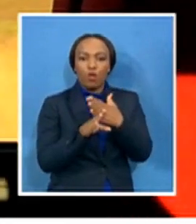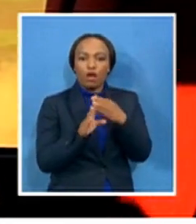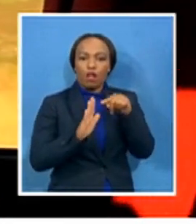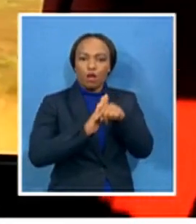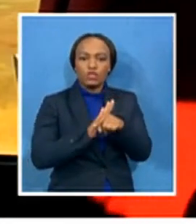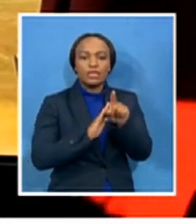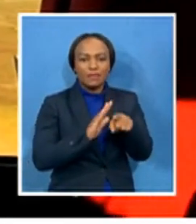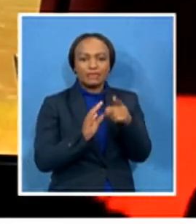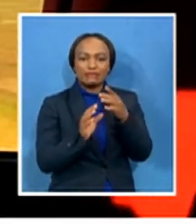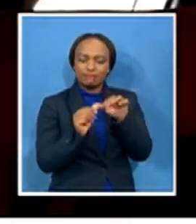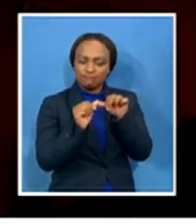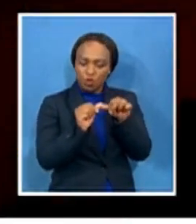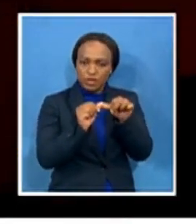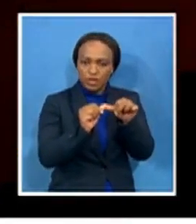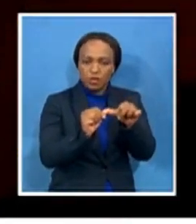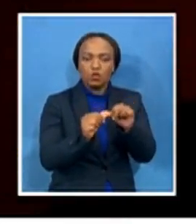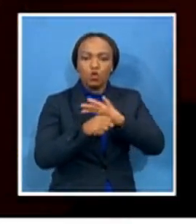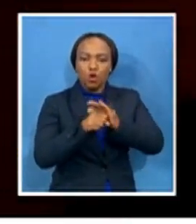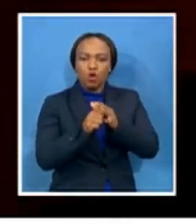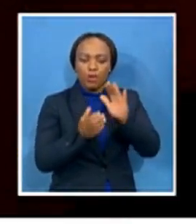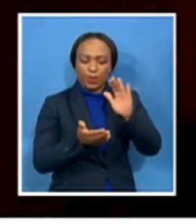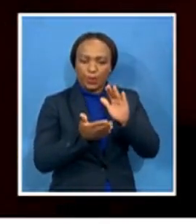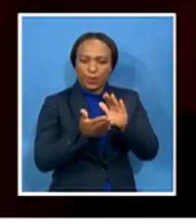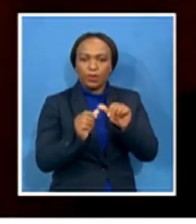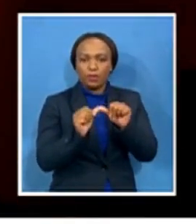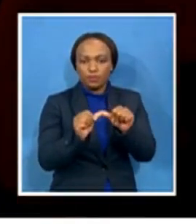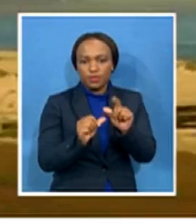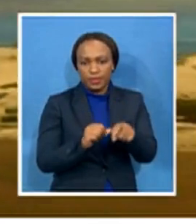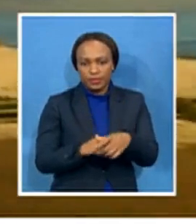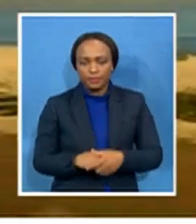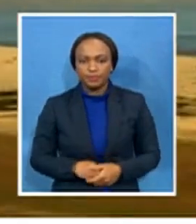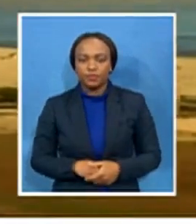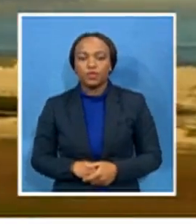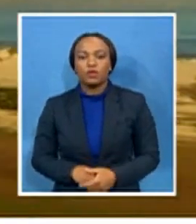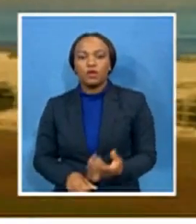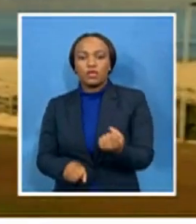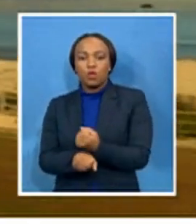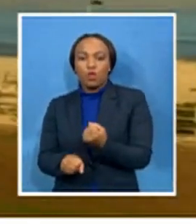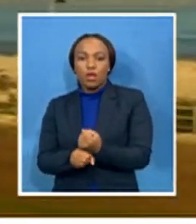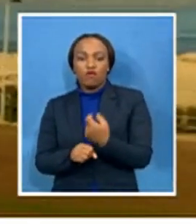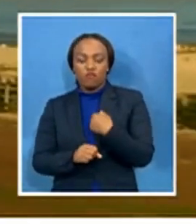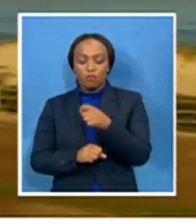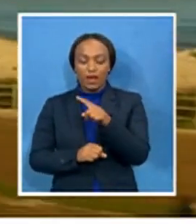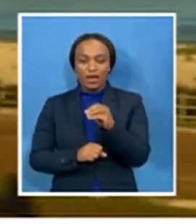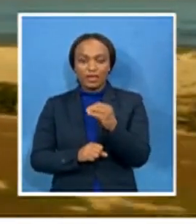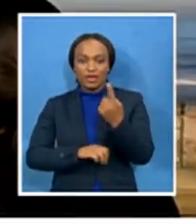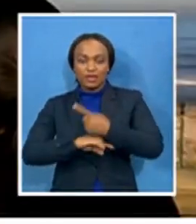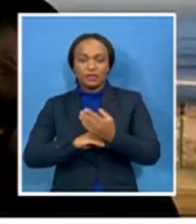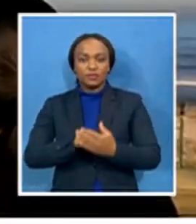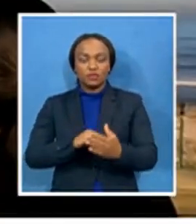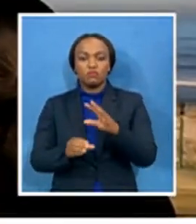curve. The immediate unblocking of jobs within the next hundred days is part of the province's plan to revive its economy.